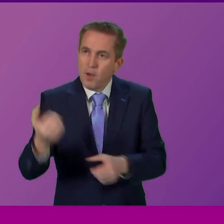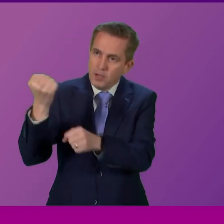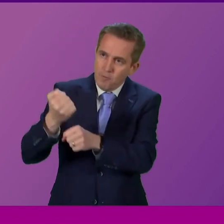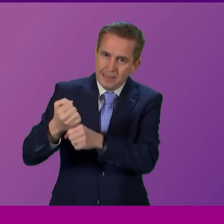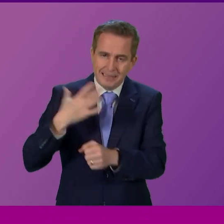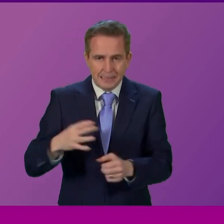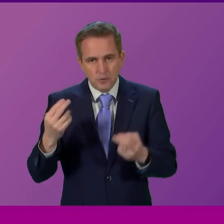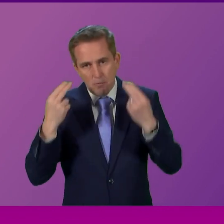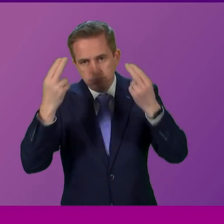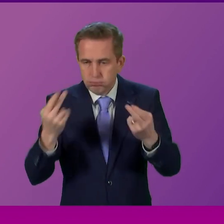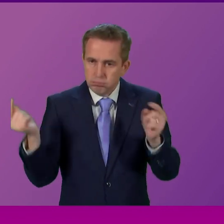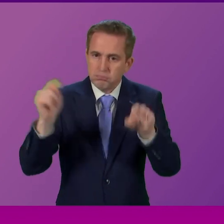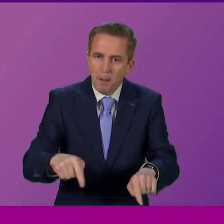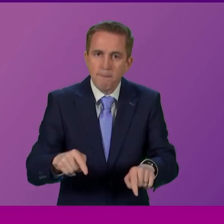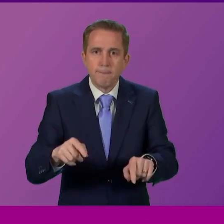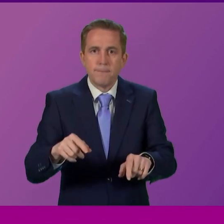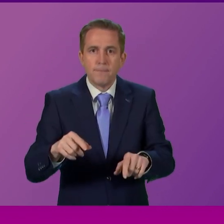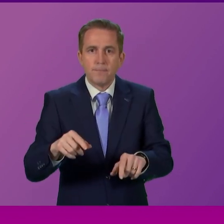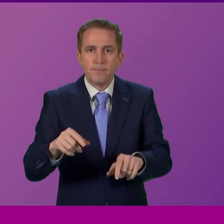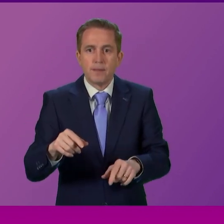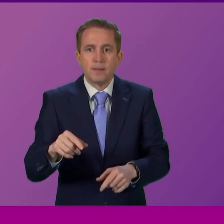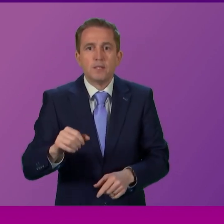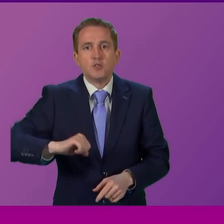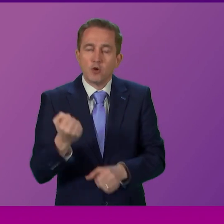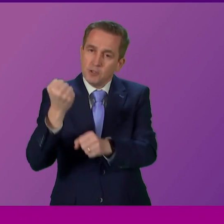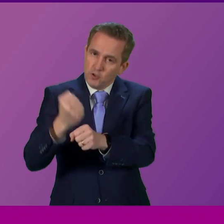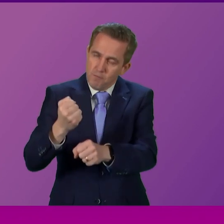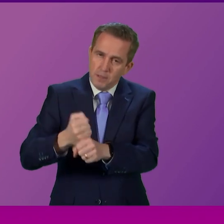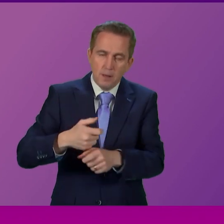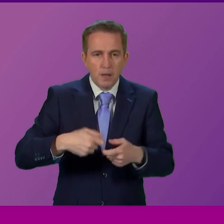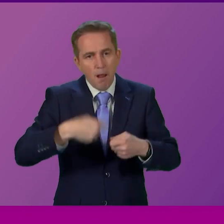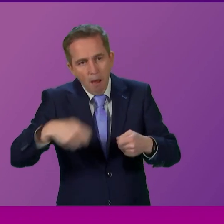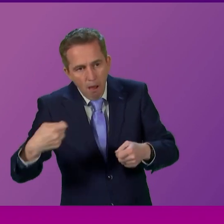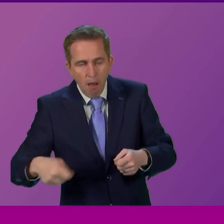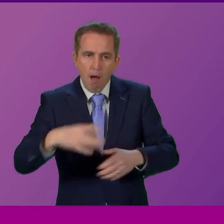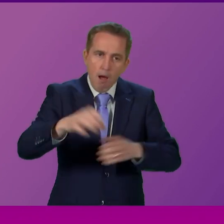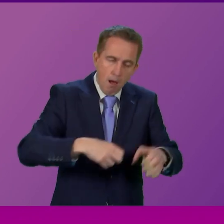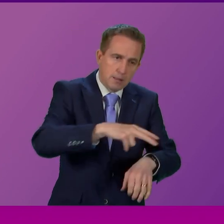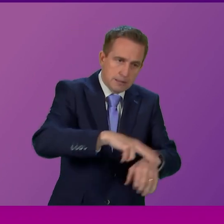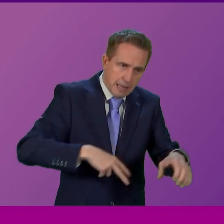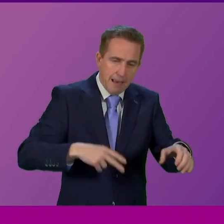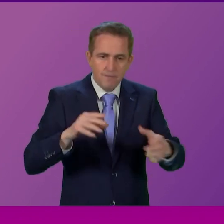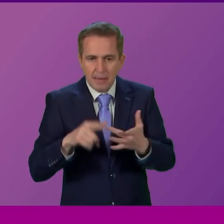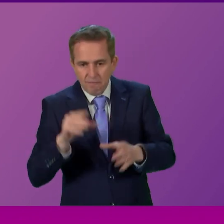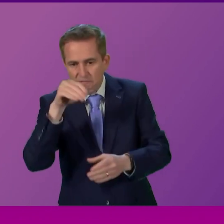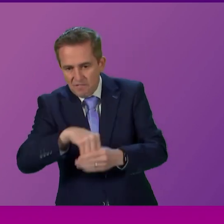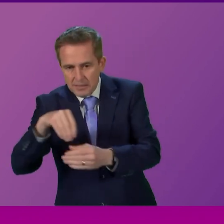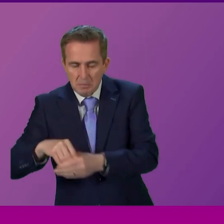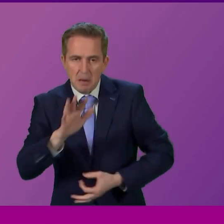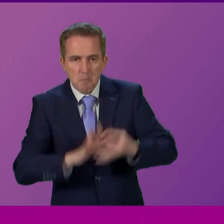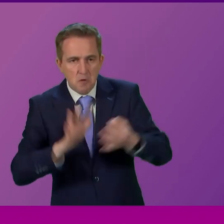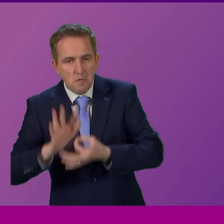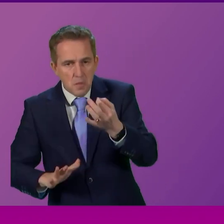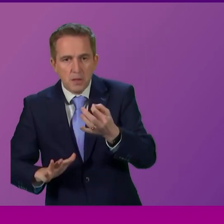they can talk as much as they want about recruitment of staff of investment in systems or plans for improvement